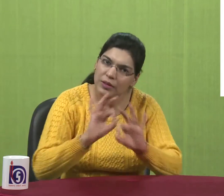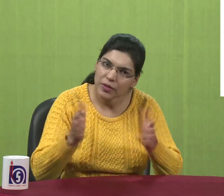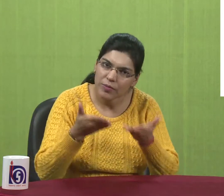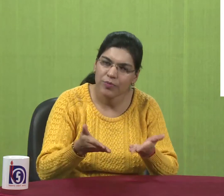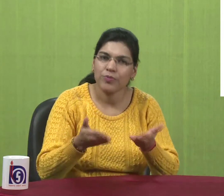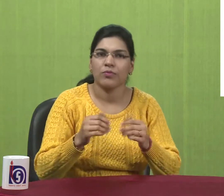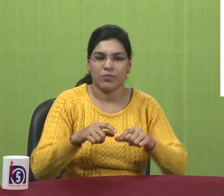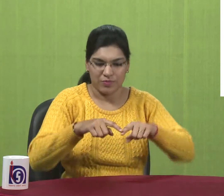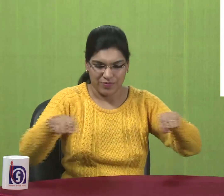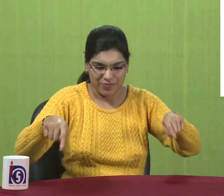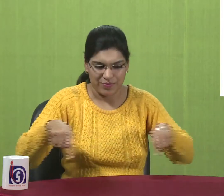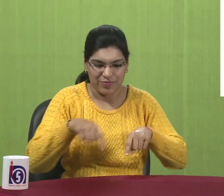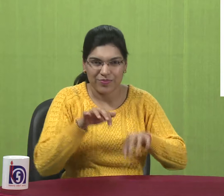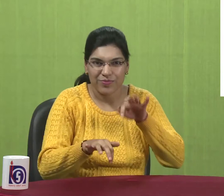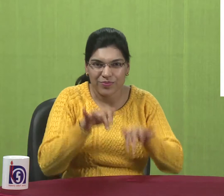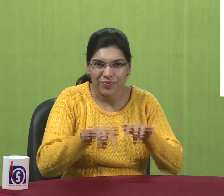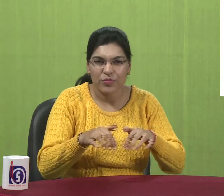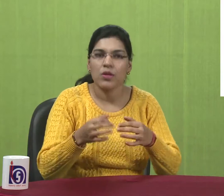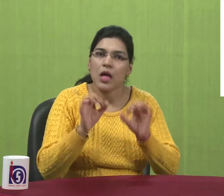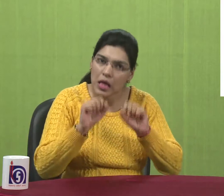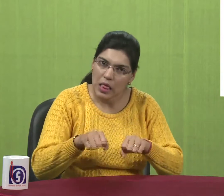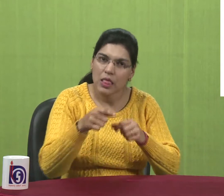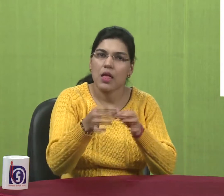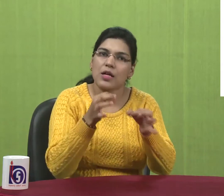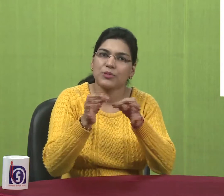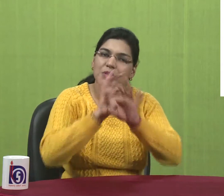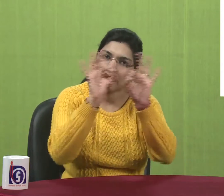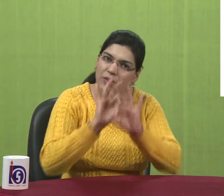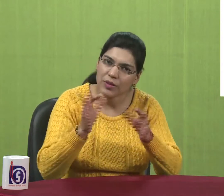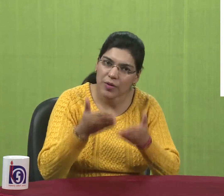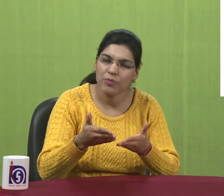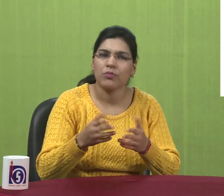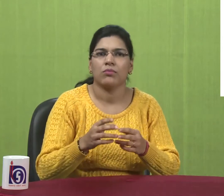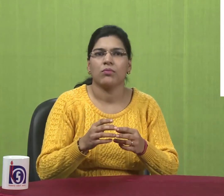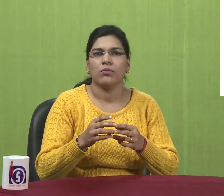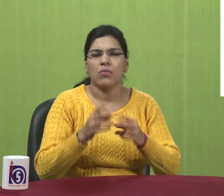support center which is available in the computer. you can type and ask.